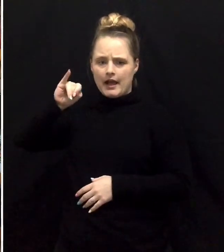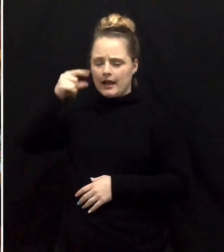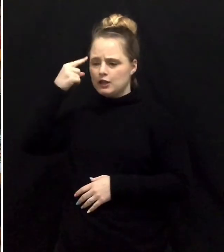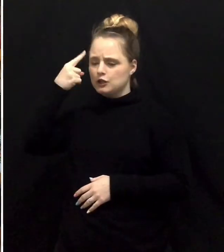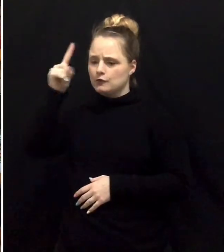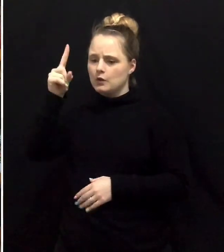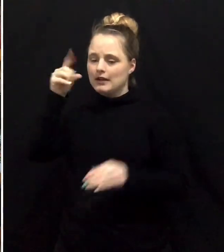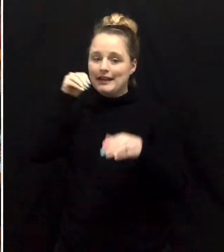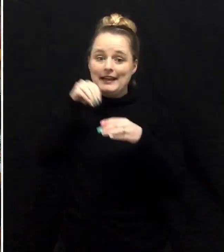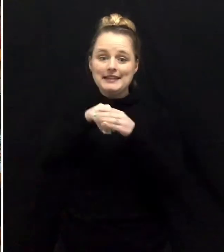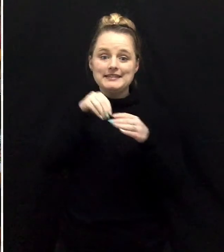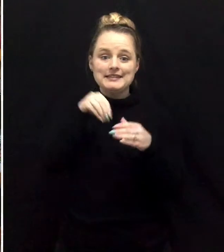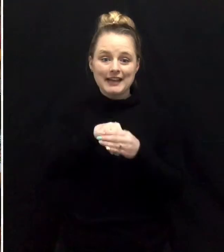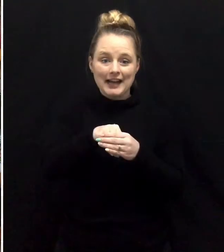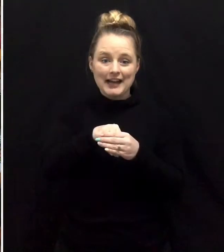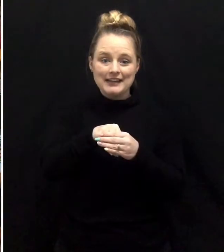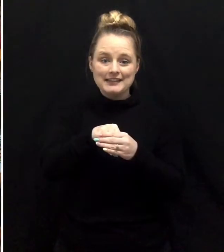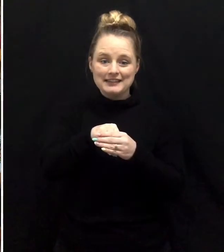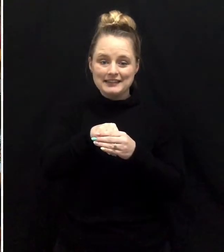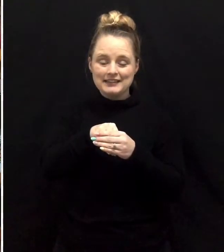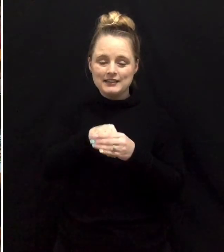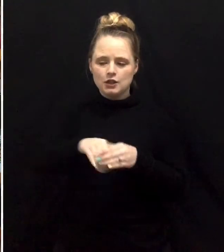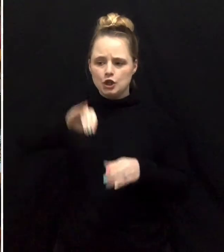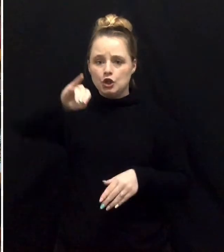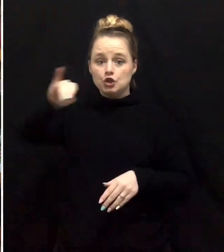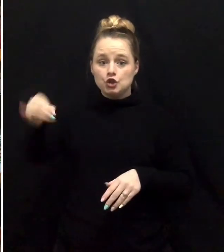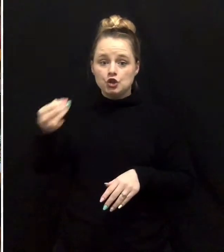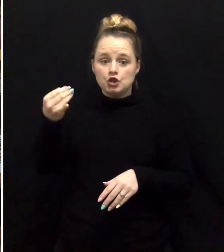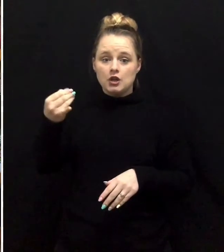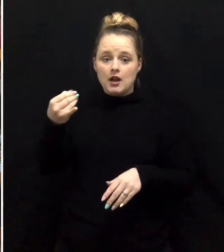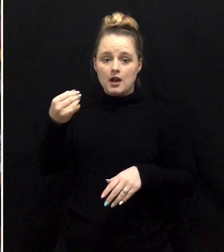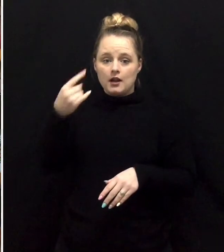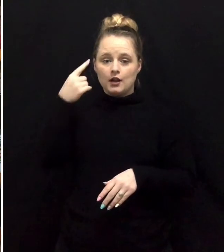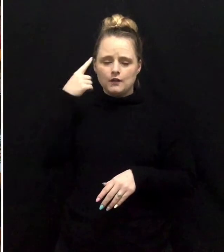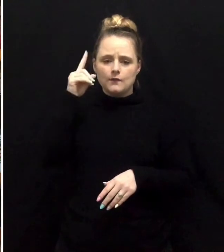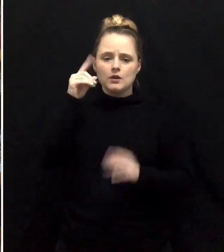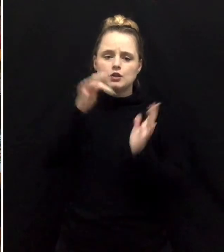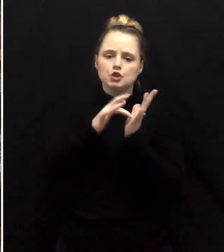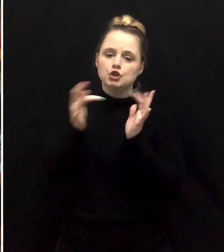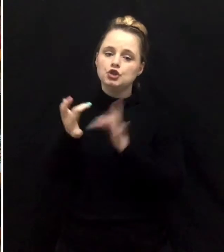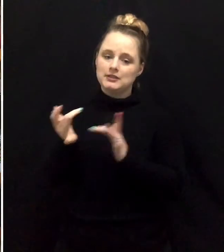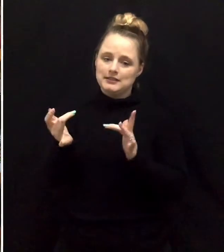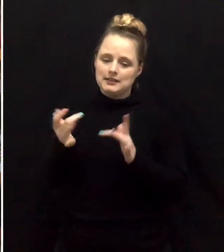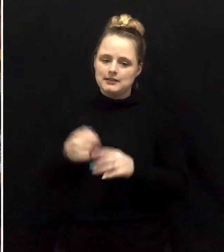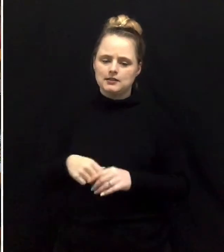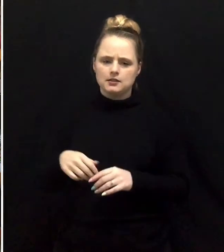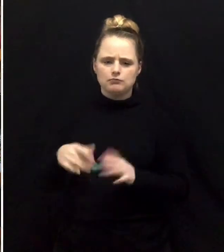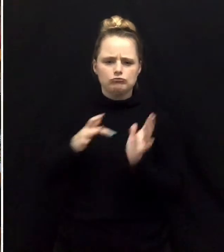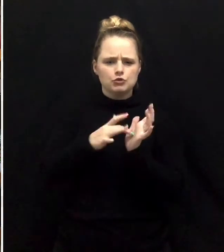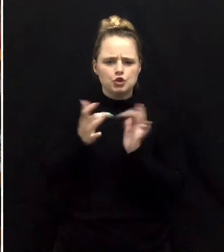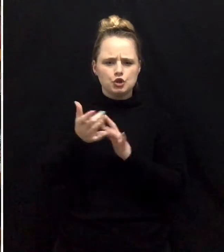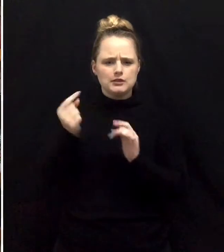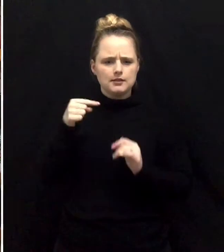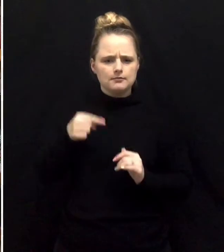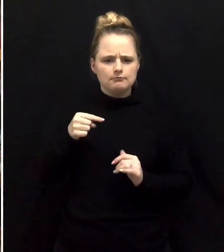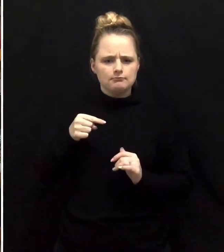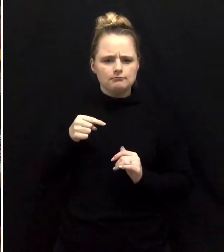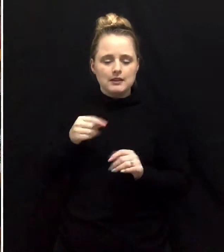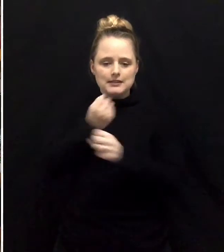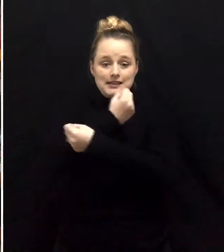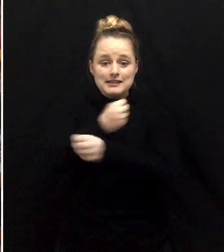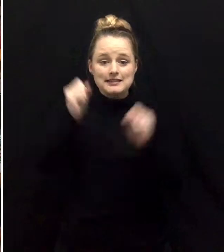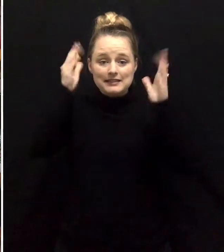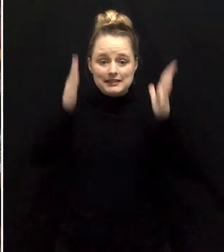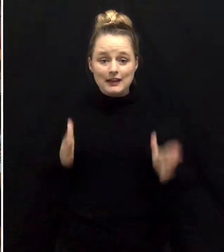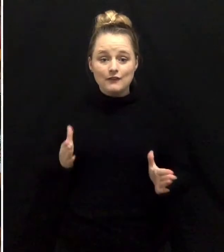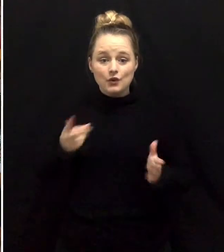I is for inside. J is for Jesus. And Jesus is